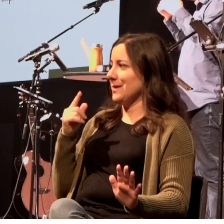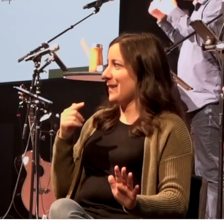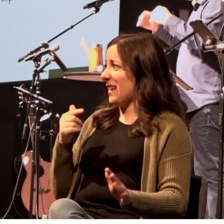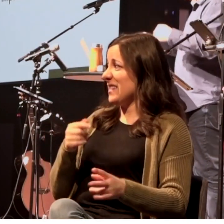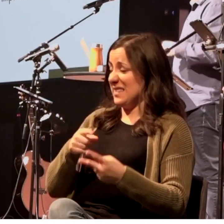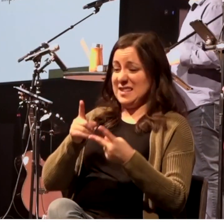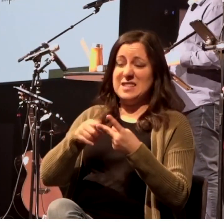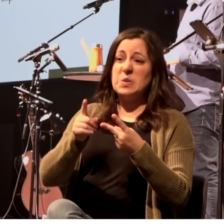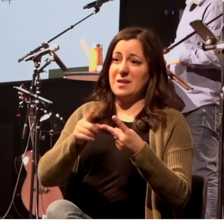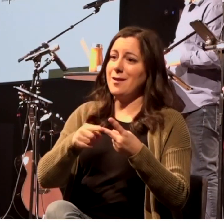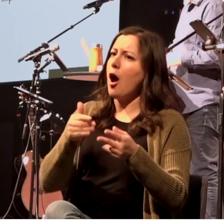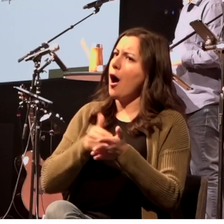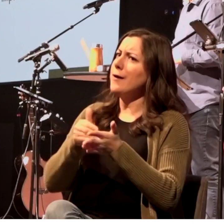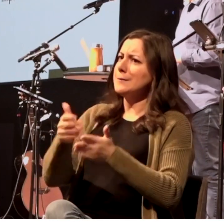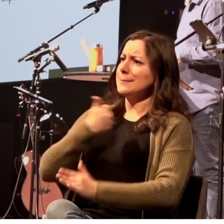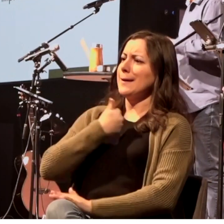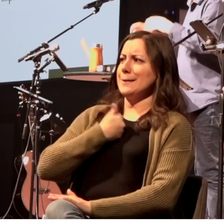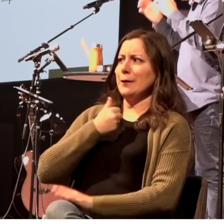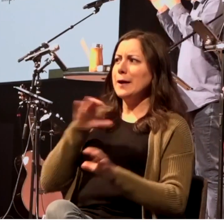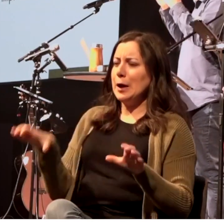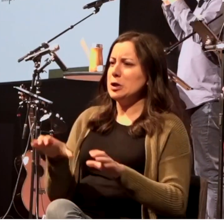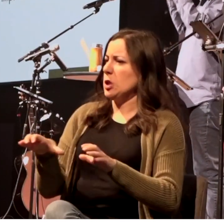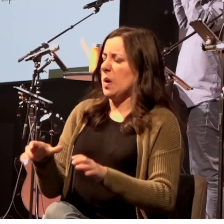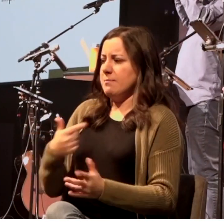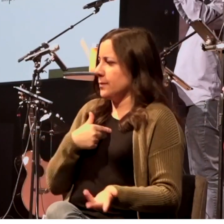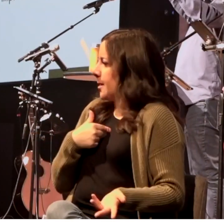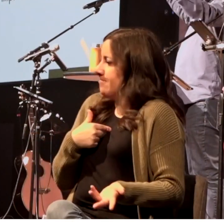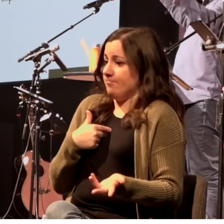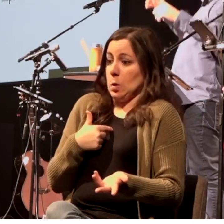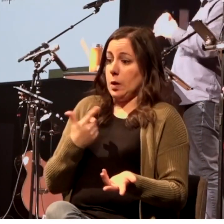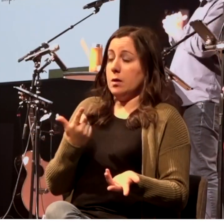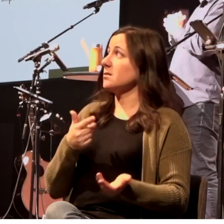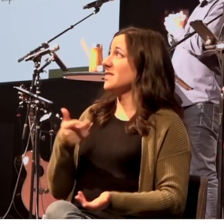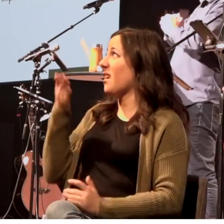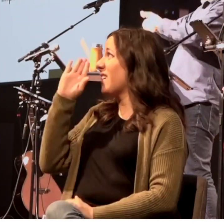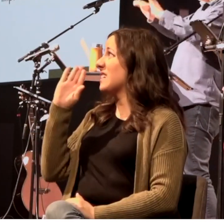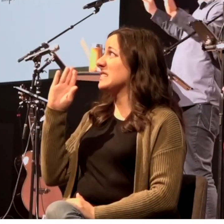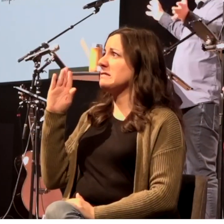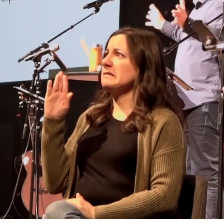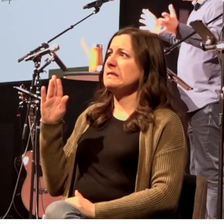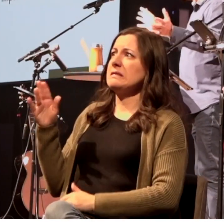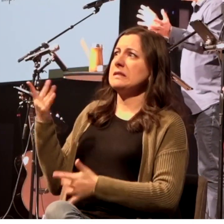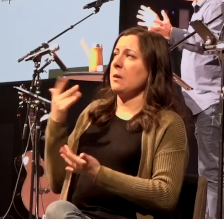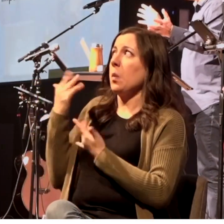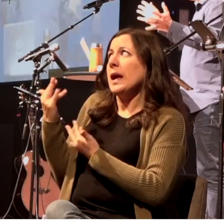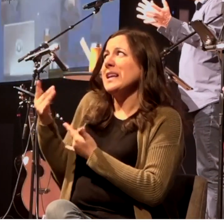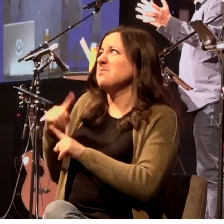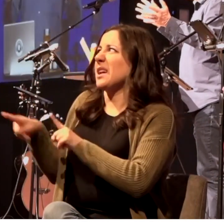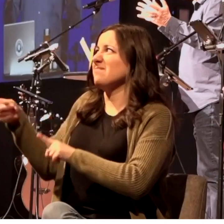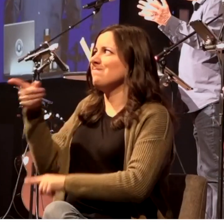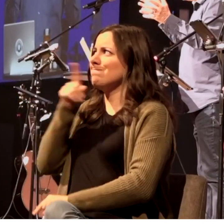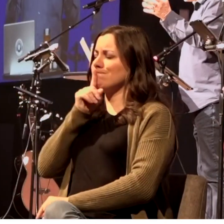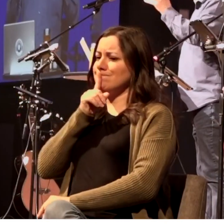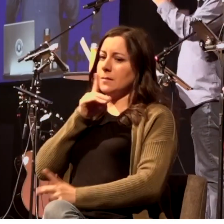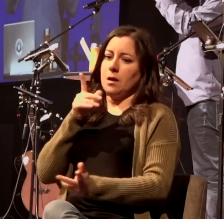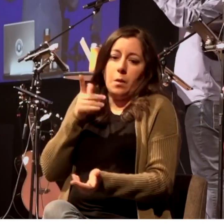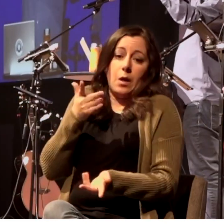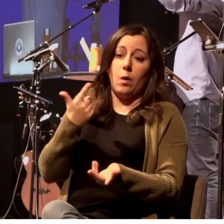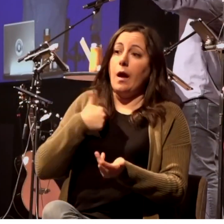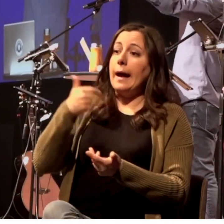line so many times to my shame, to where I'm like, I've heard from God. I got all the answers. Like, you know, I don't want